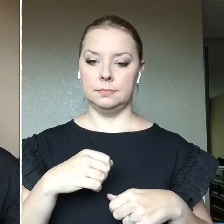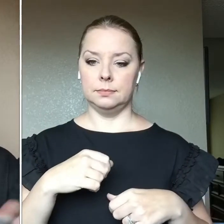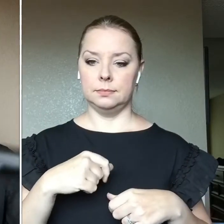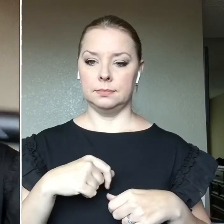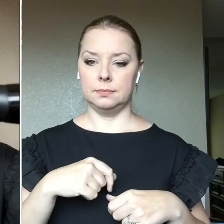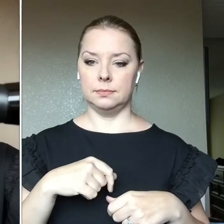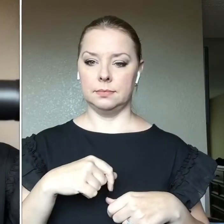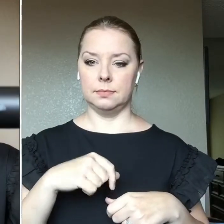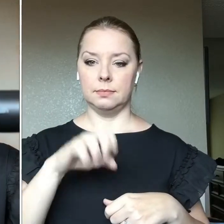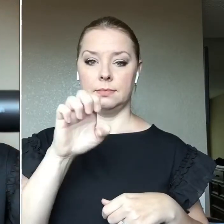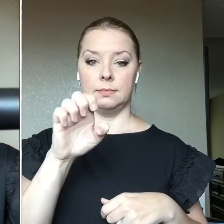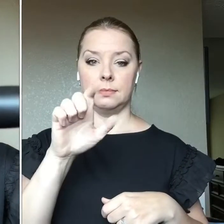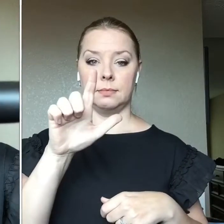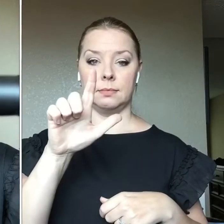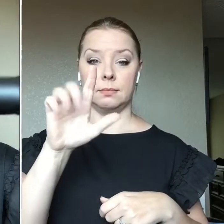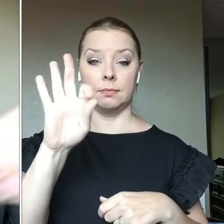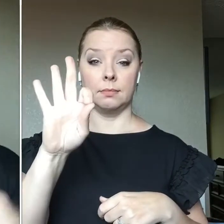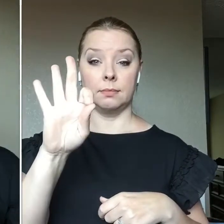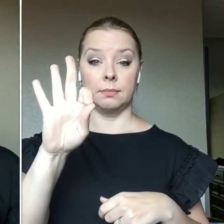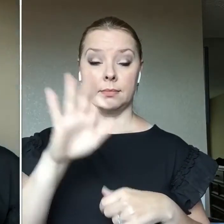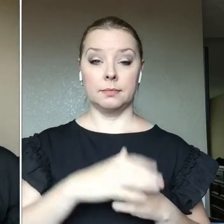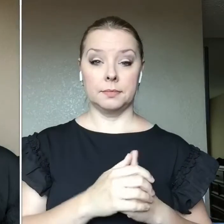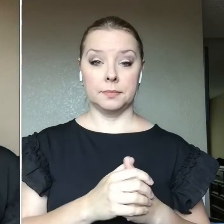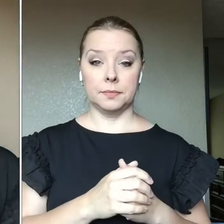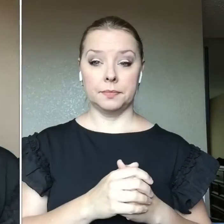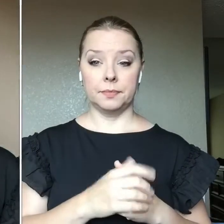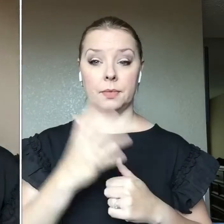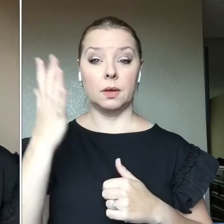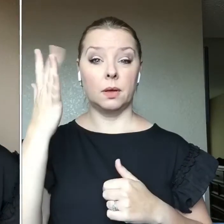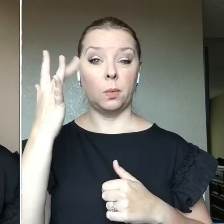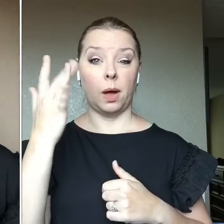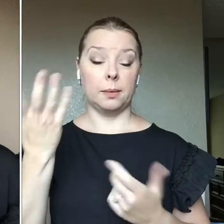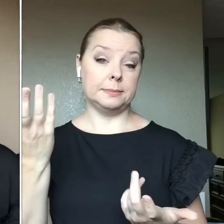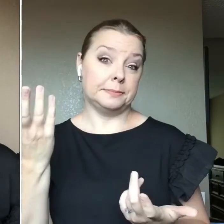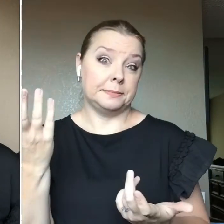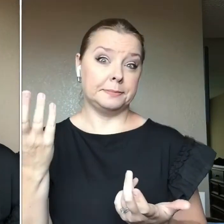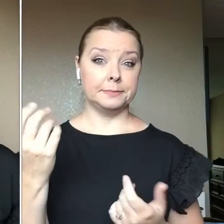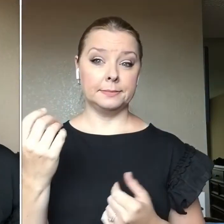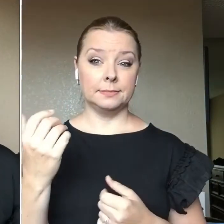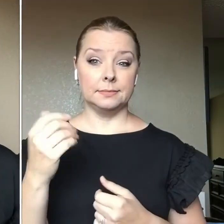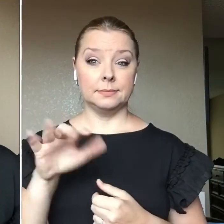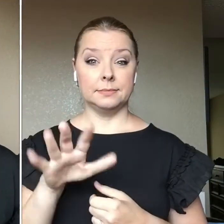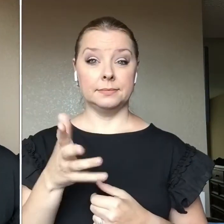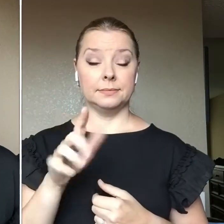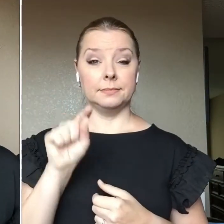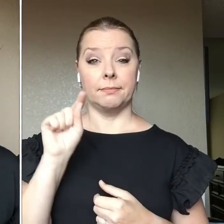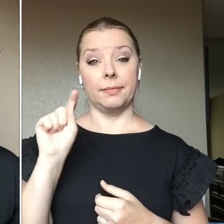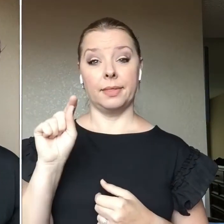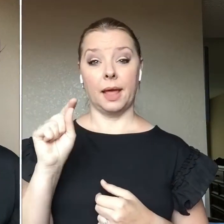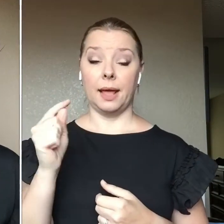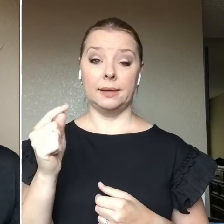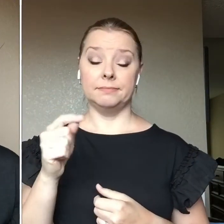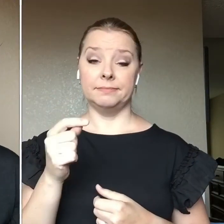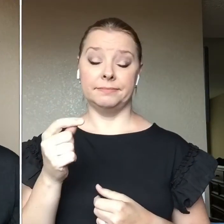some ELF, ELF, because they kind of do what I need them to do. And then